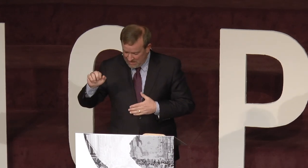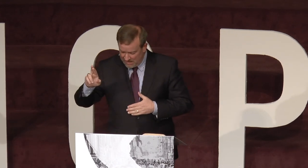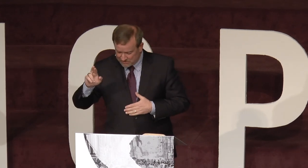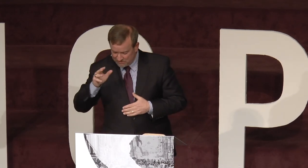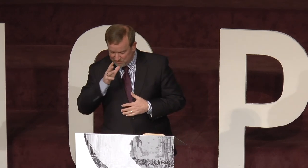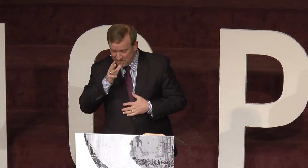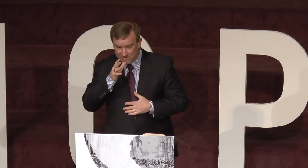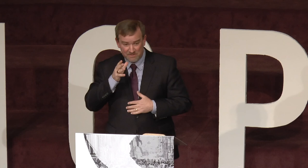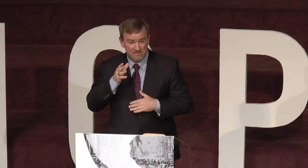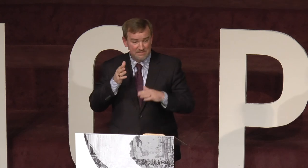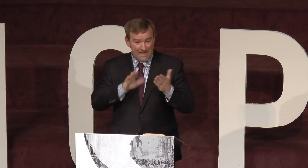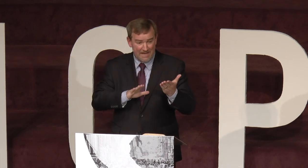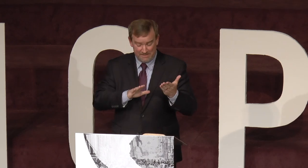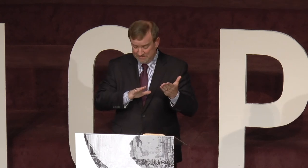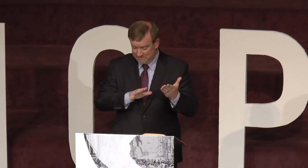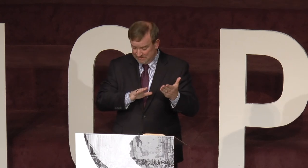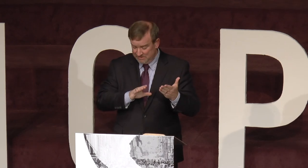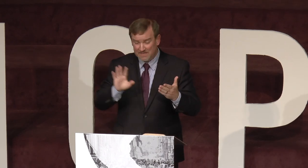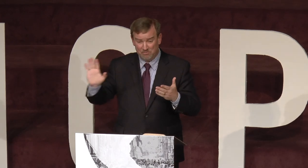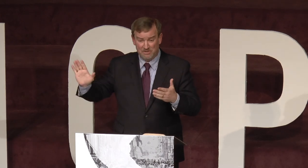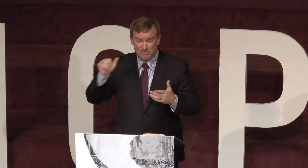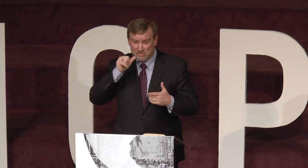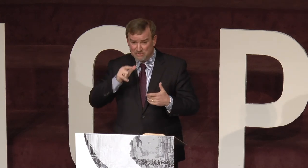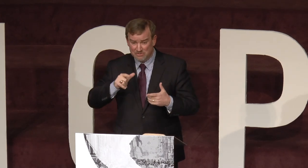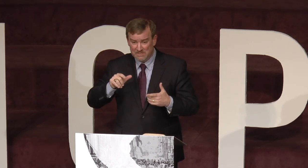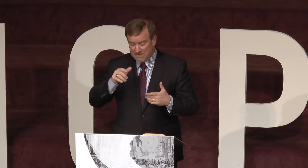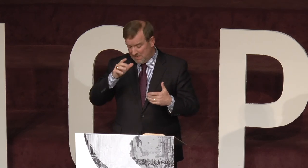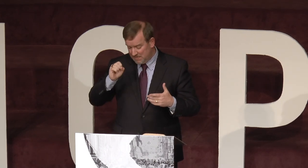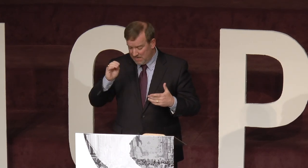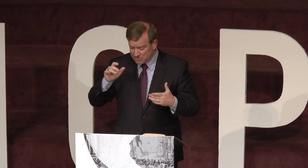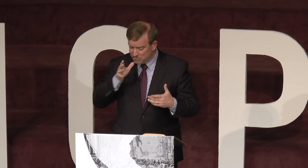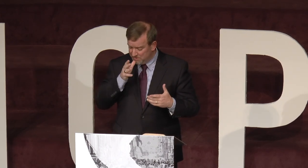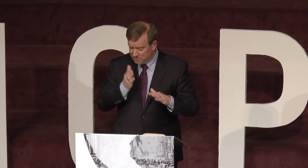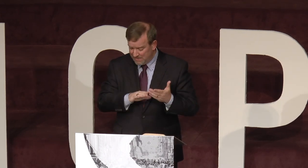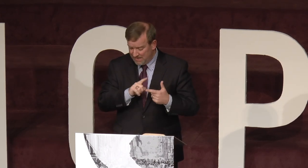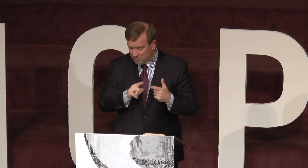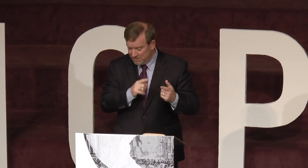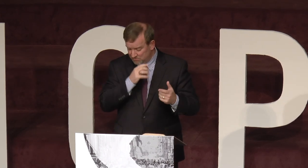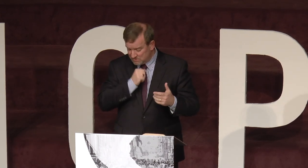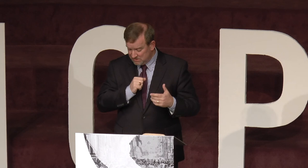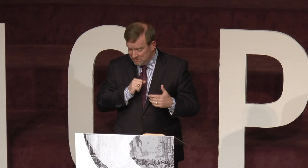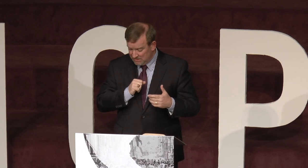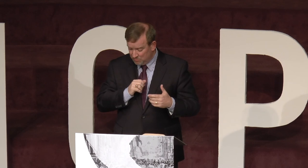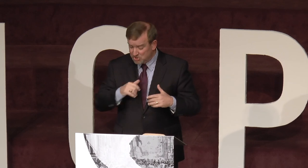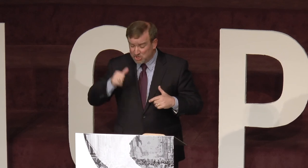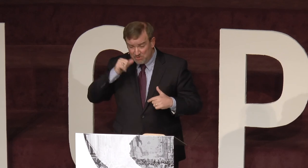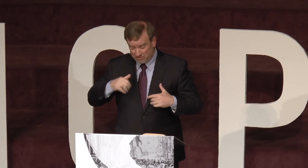Oscar's mother died. That would have been her sister. Oscar's mother died when she was